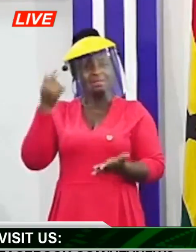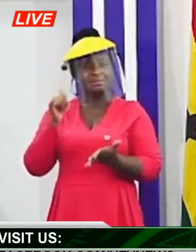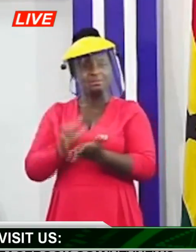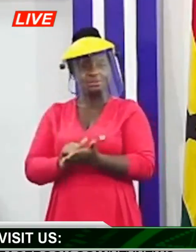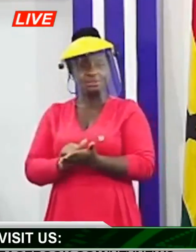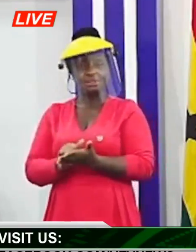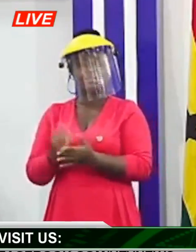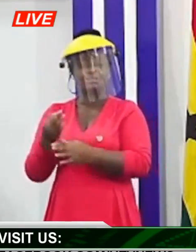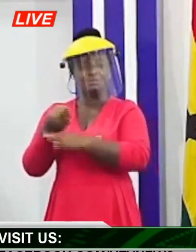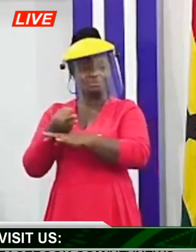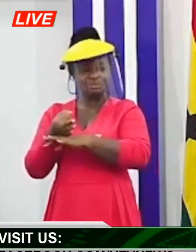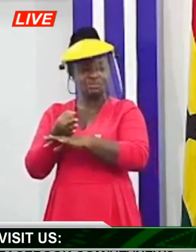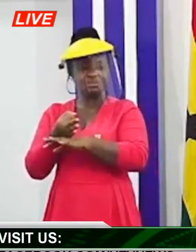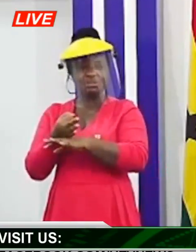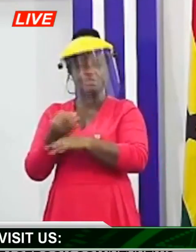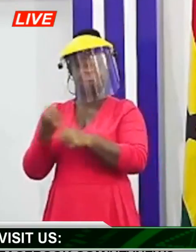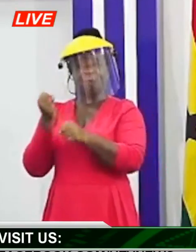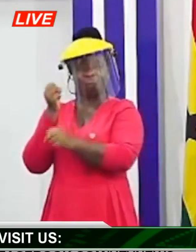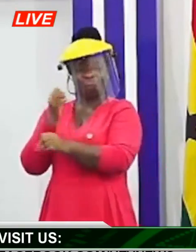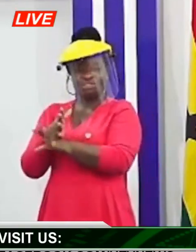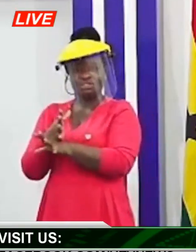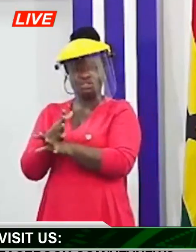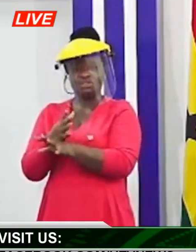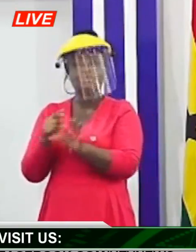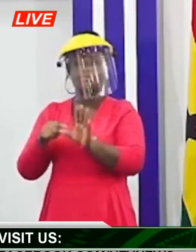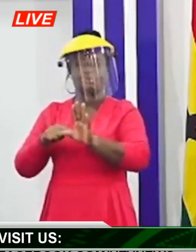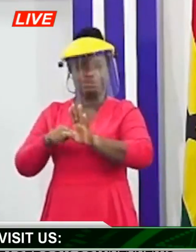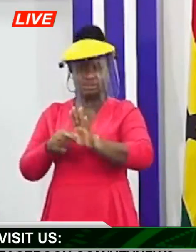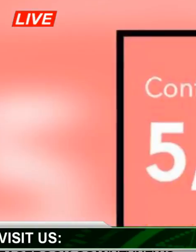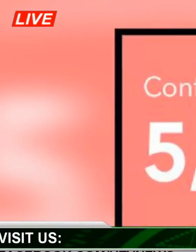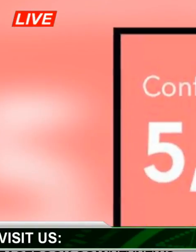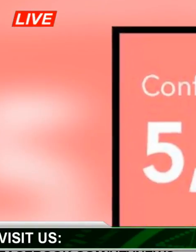the factory is ready to start operations